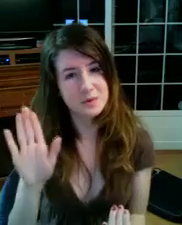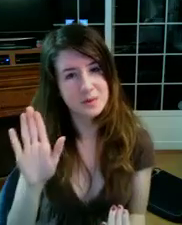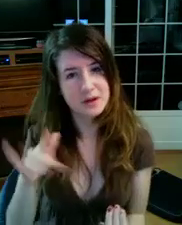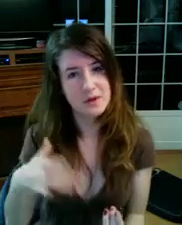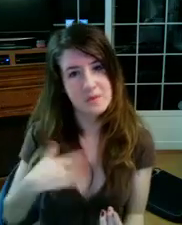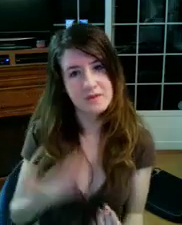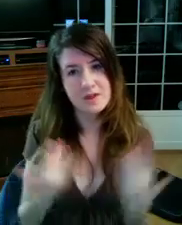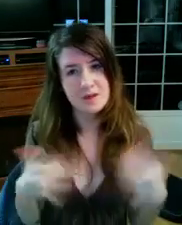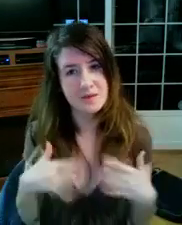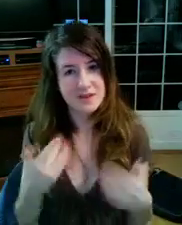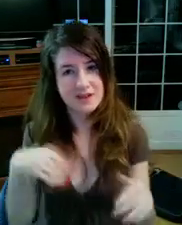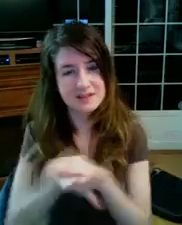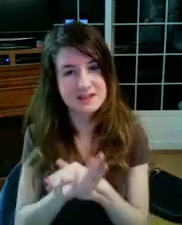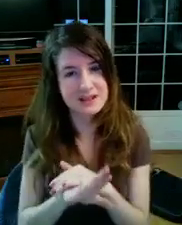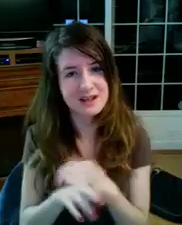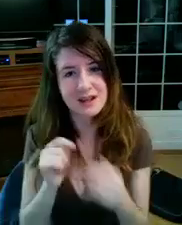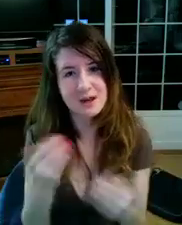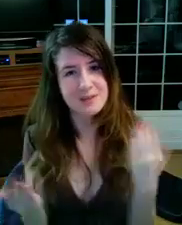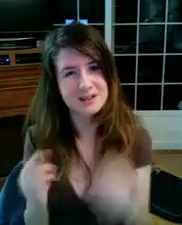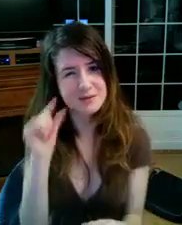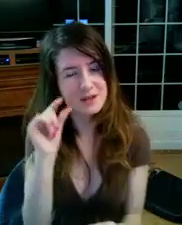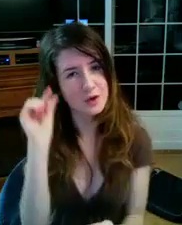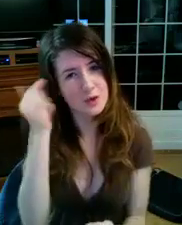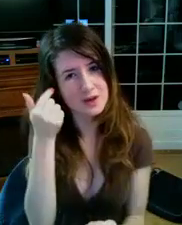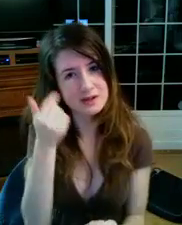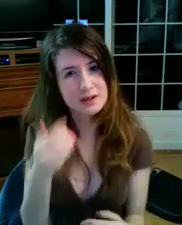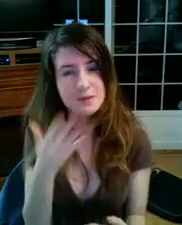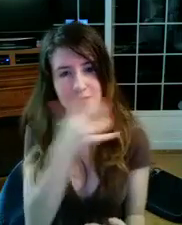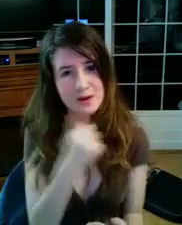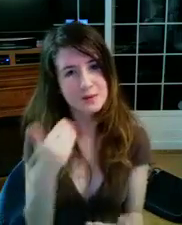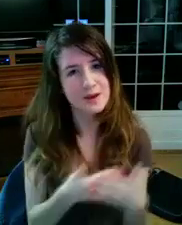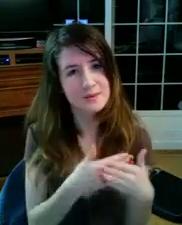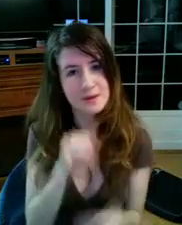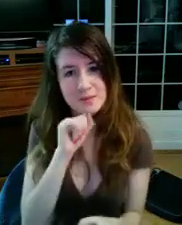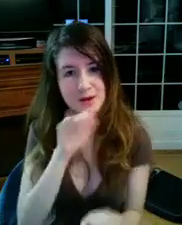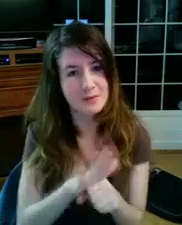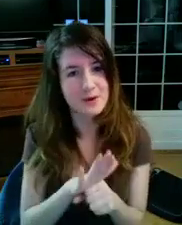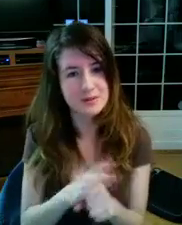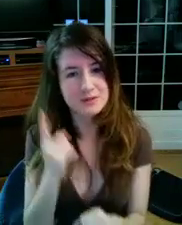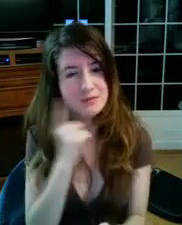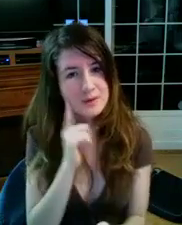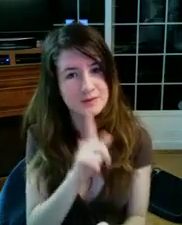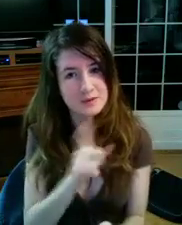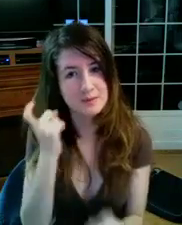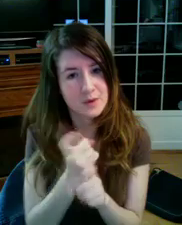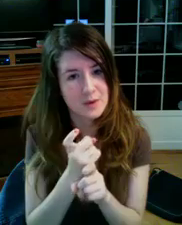know why, we feel how we feel inside, it may seem a little crazy, pretty big, but I promise, mama's gonna be